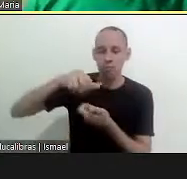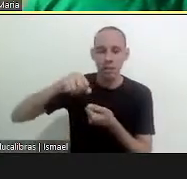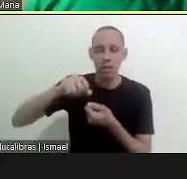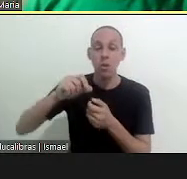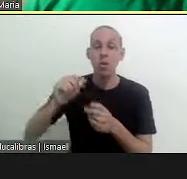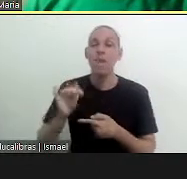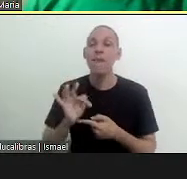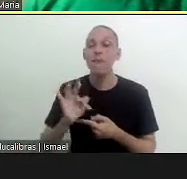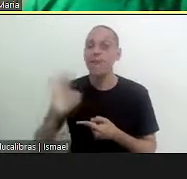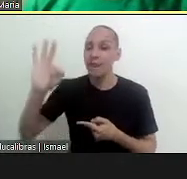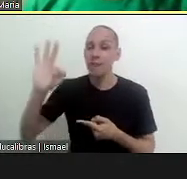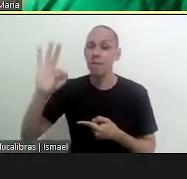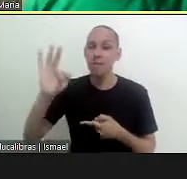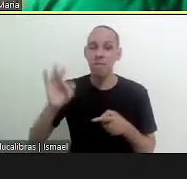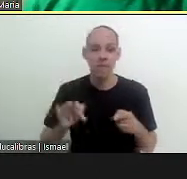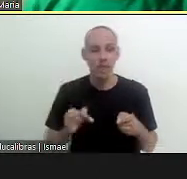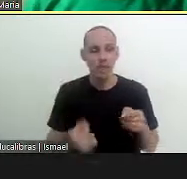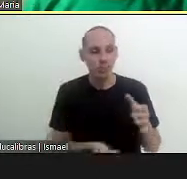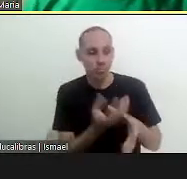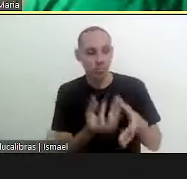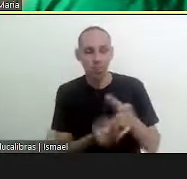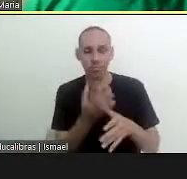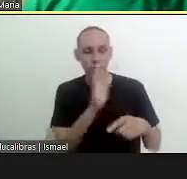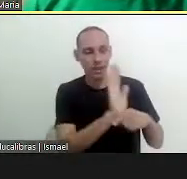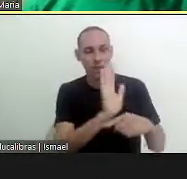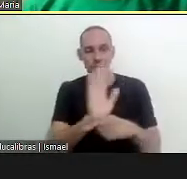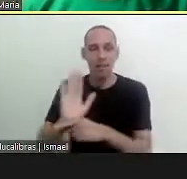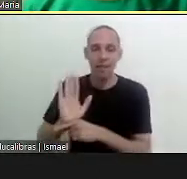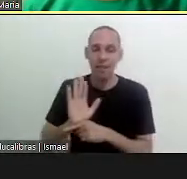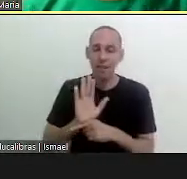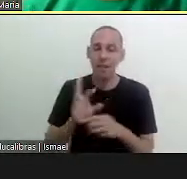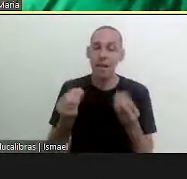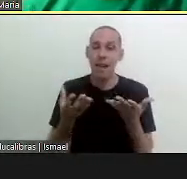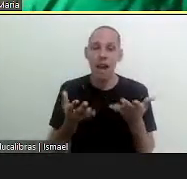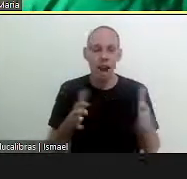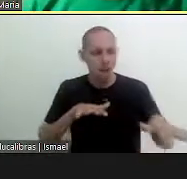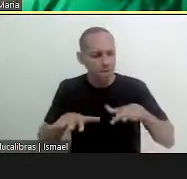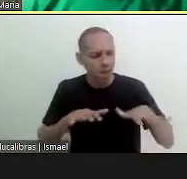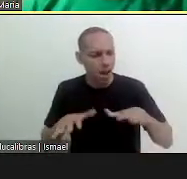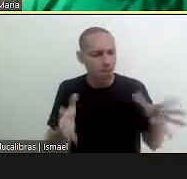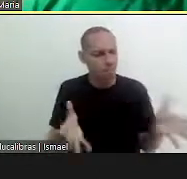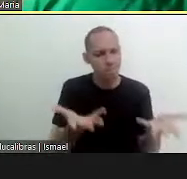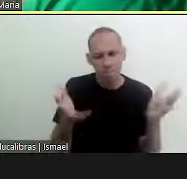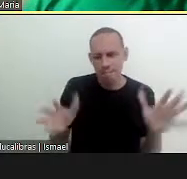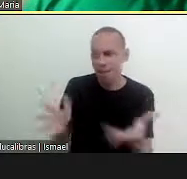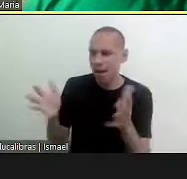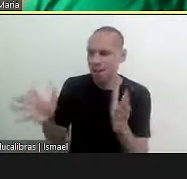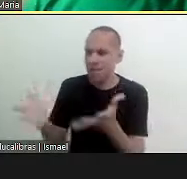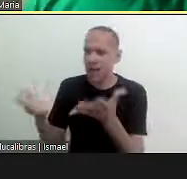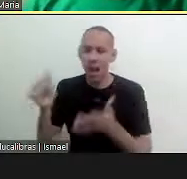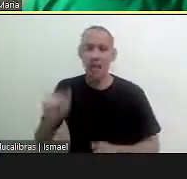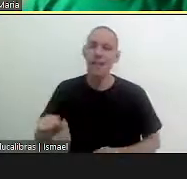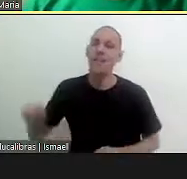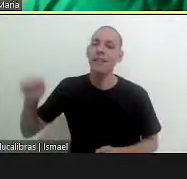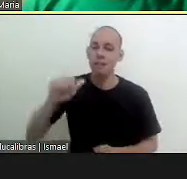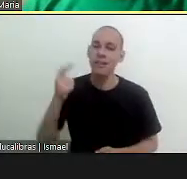which the federation was developing to mobilize all the